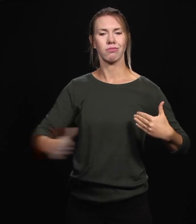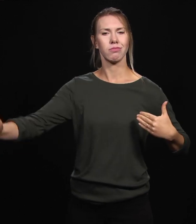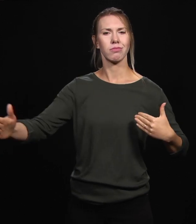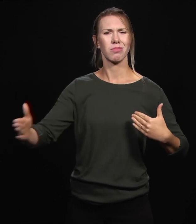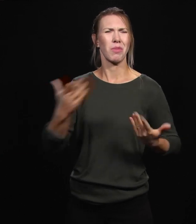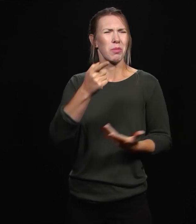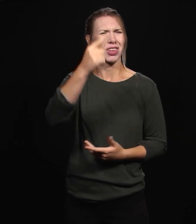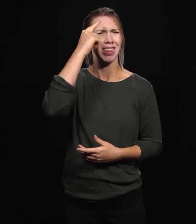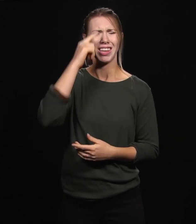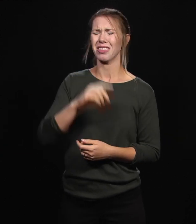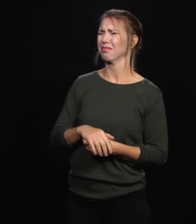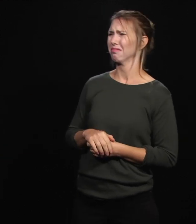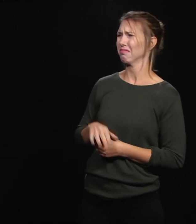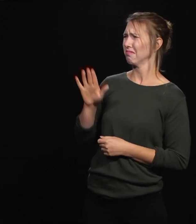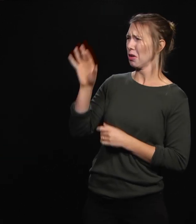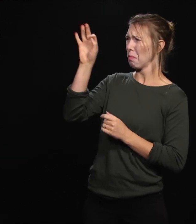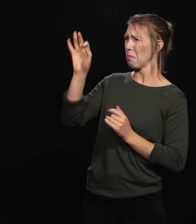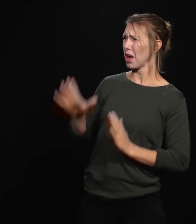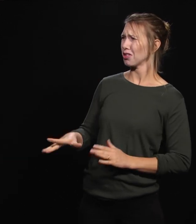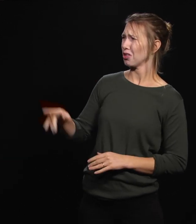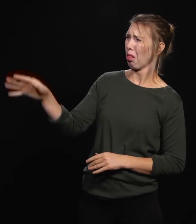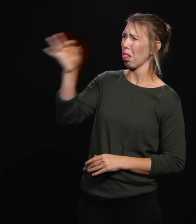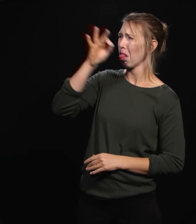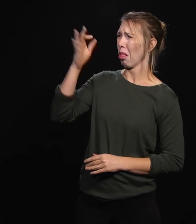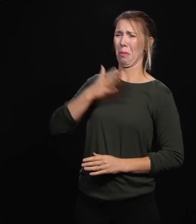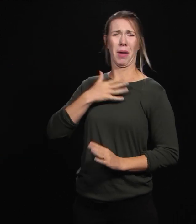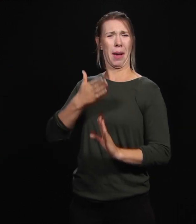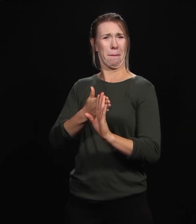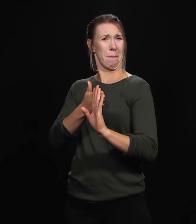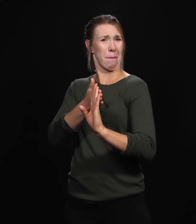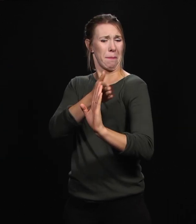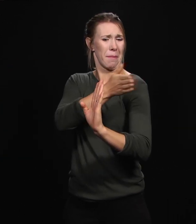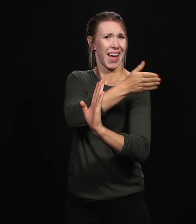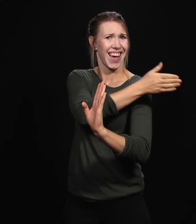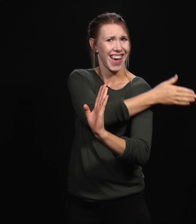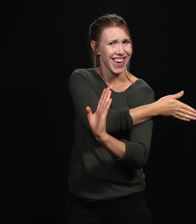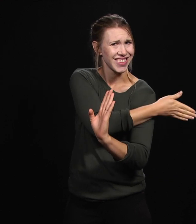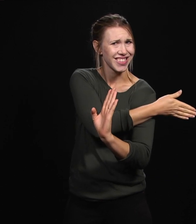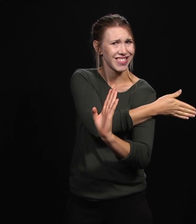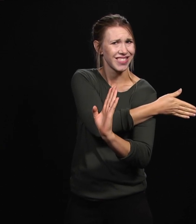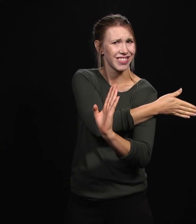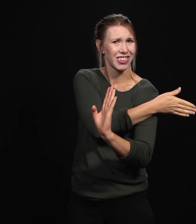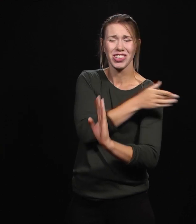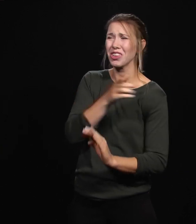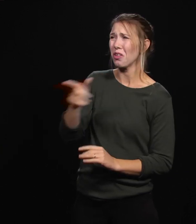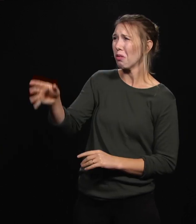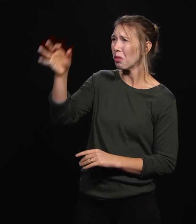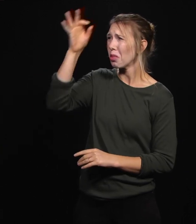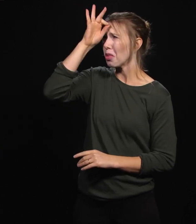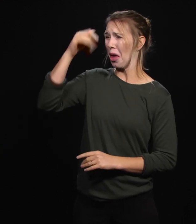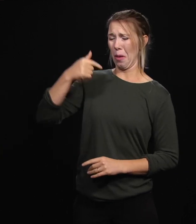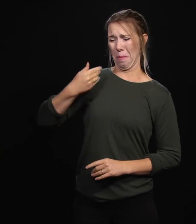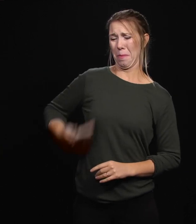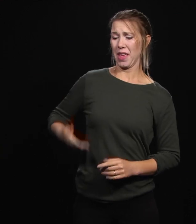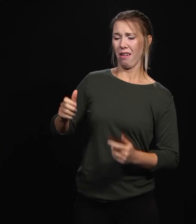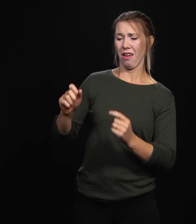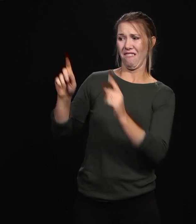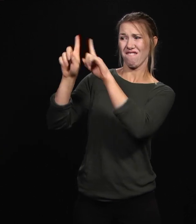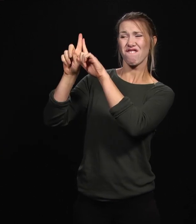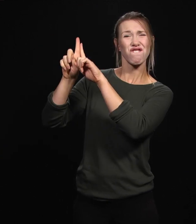you have no idea what I've got in my past. You have no idea just how far from God I actually am, or